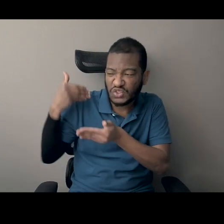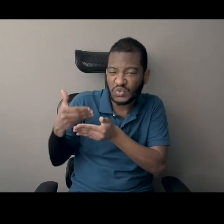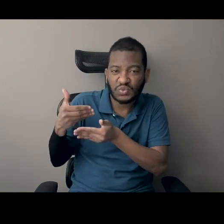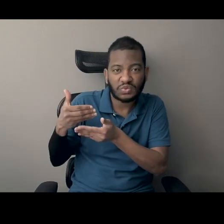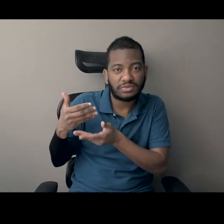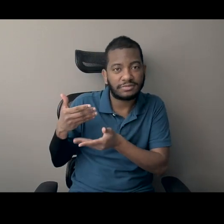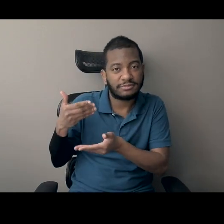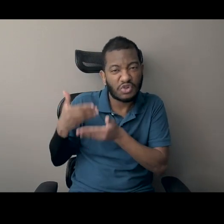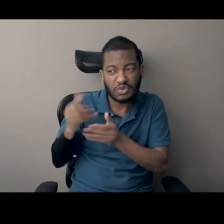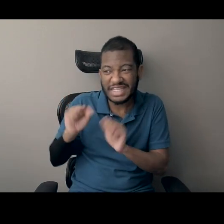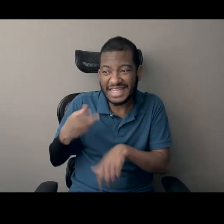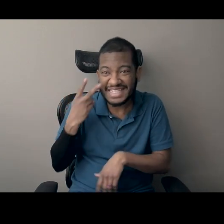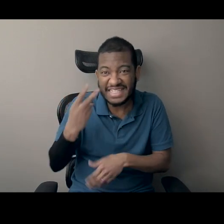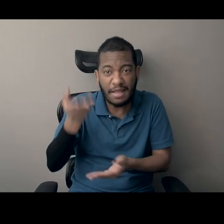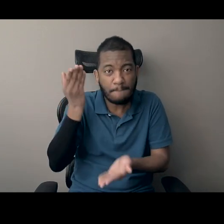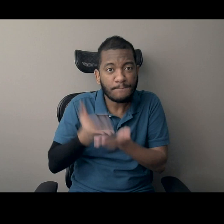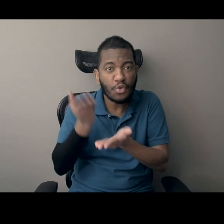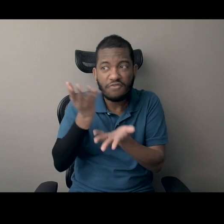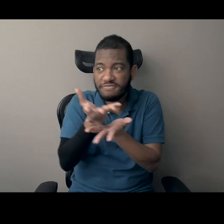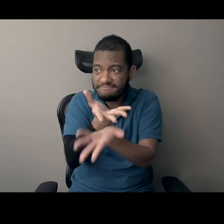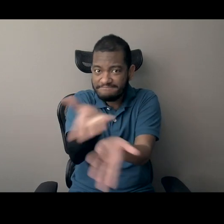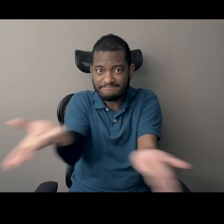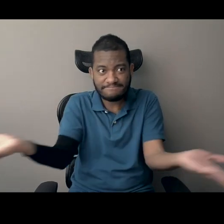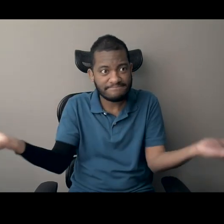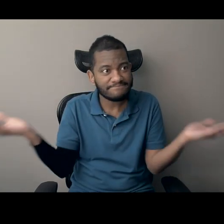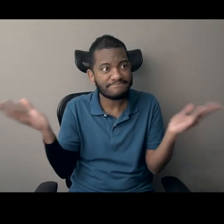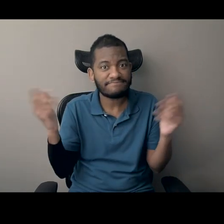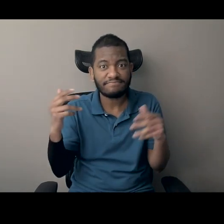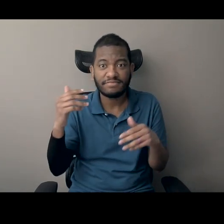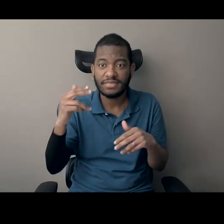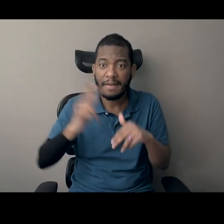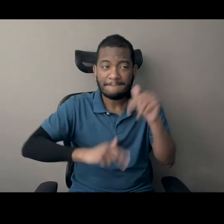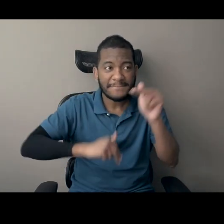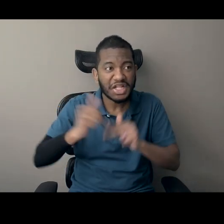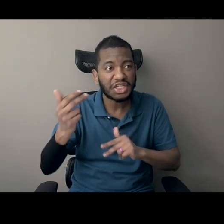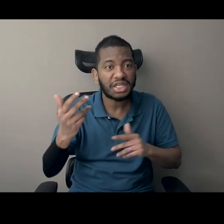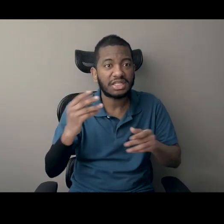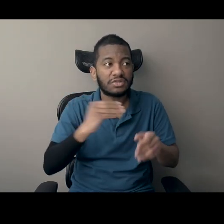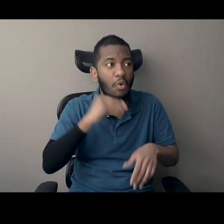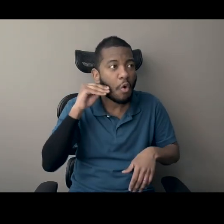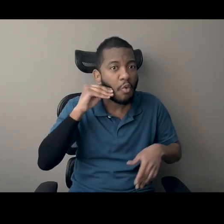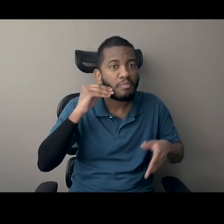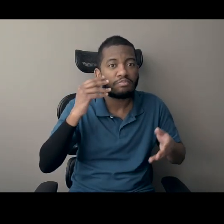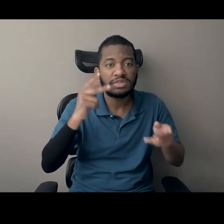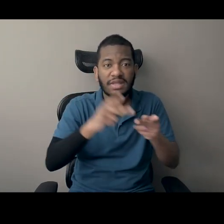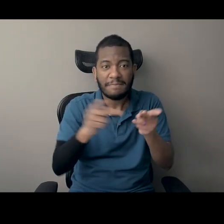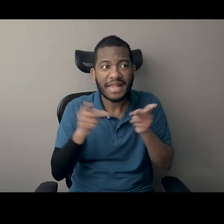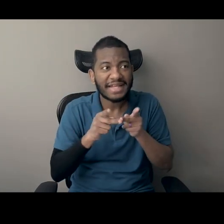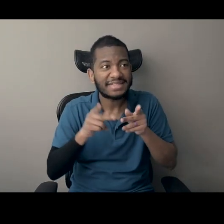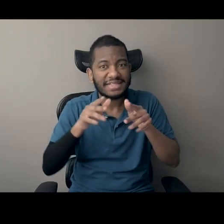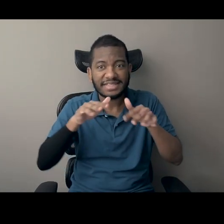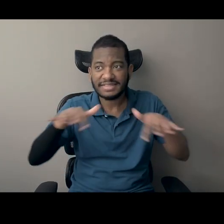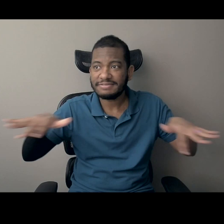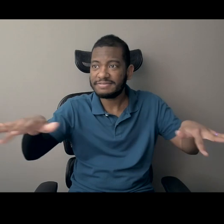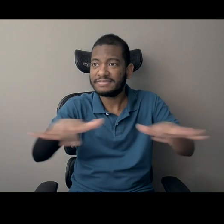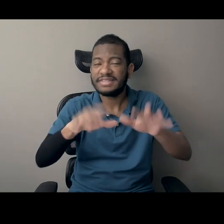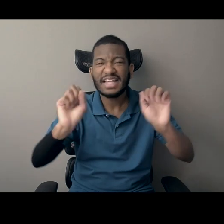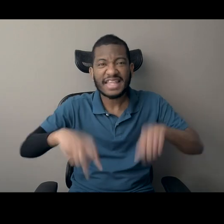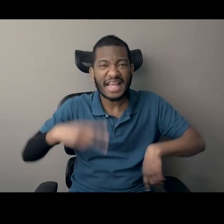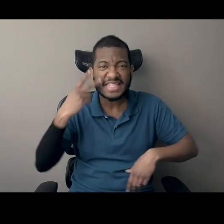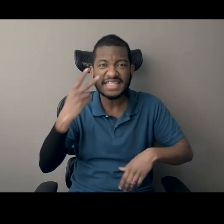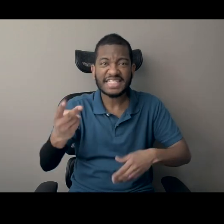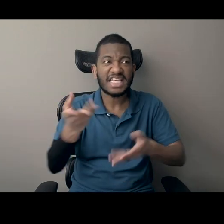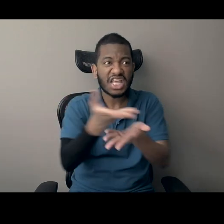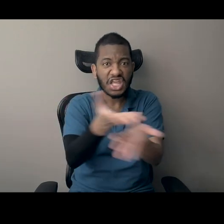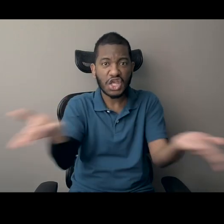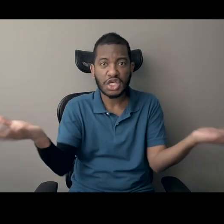can see living proof right outside your door of the buildings and the homes and the places where these people live. And